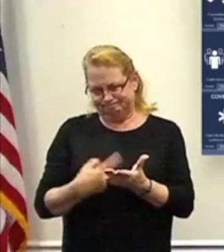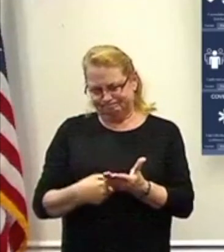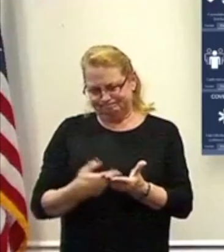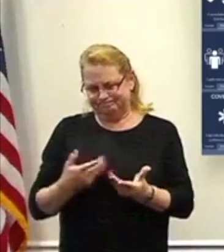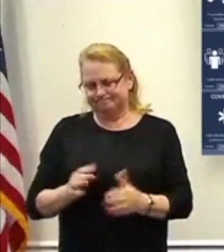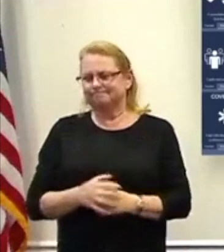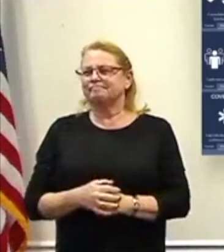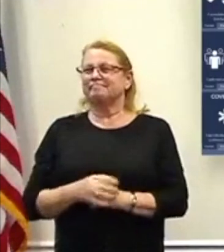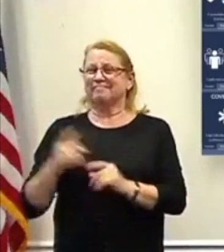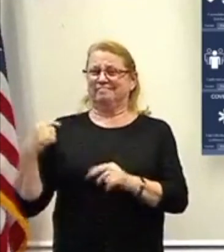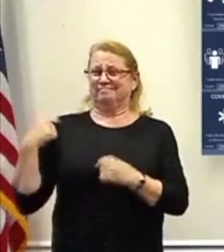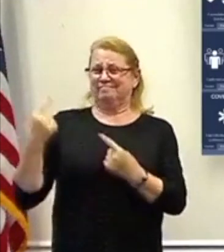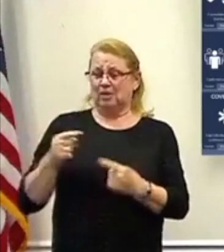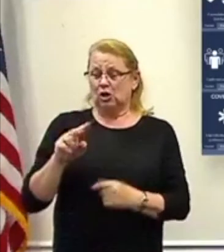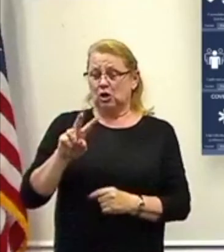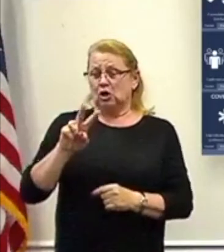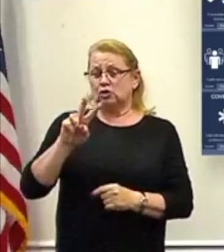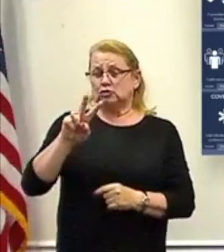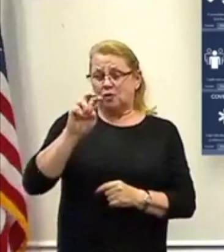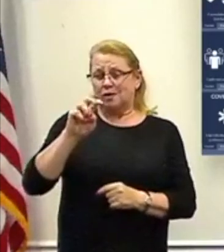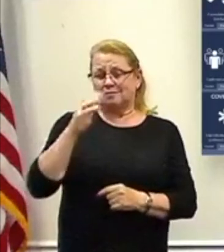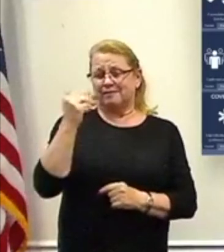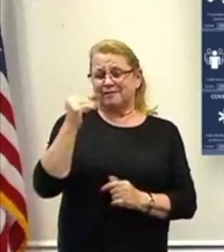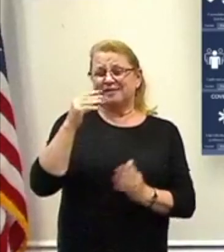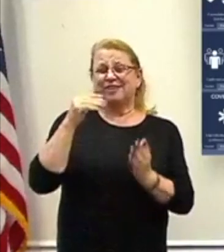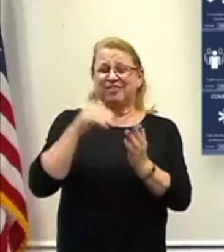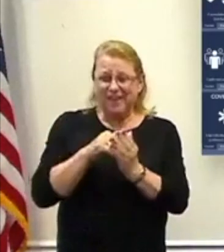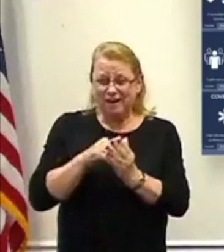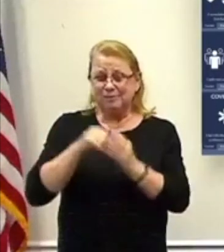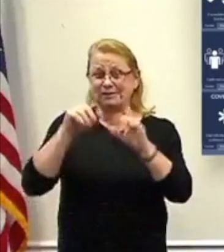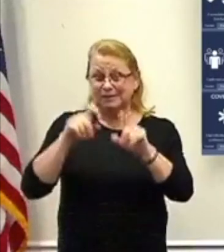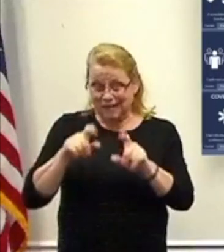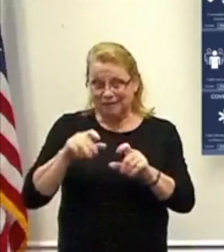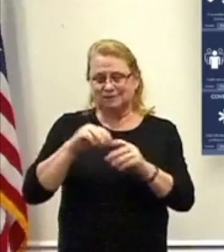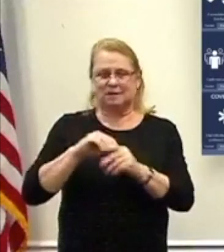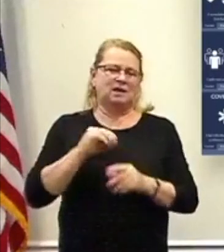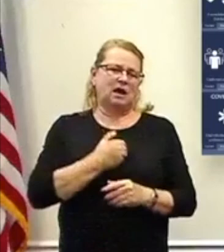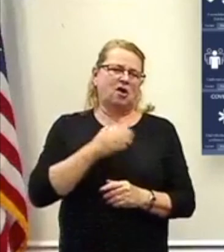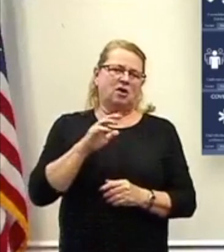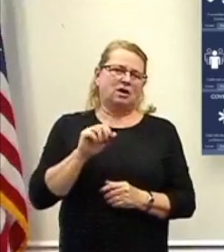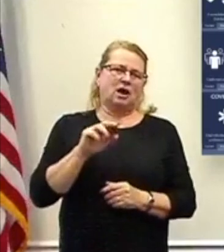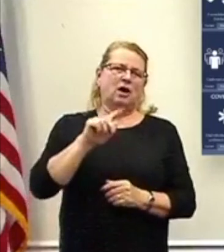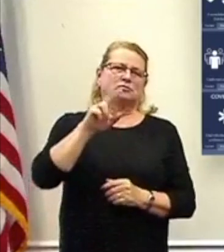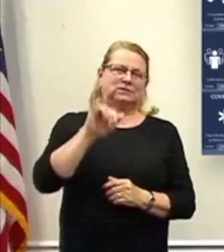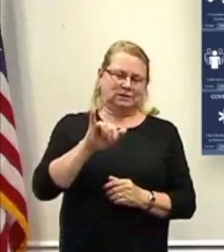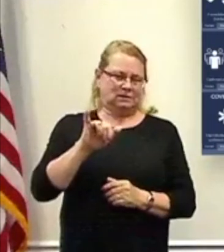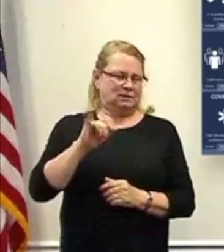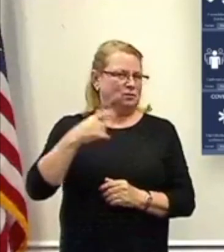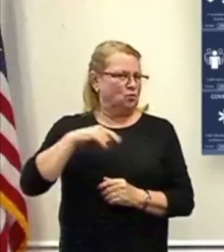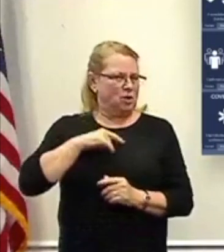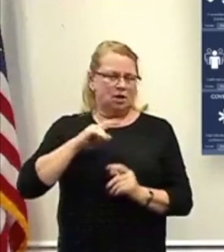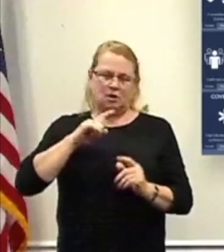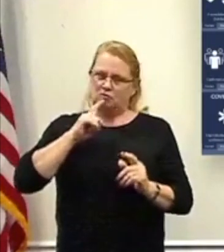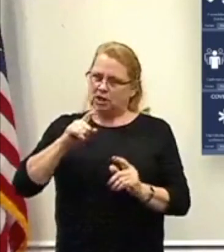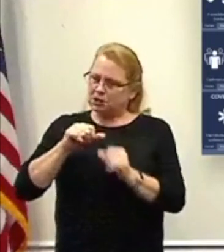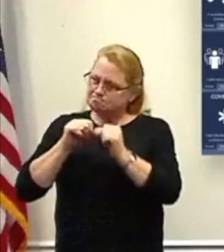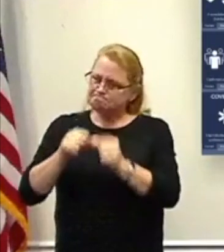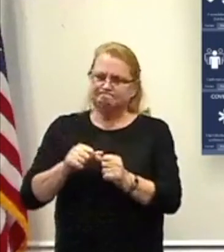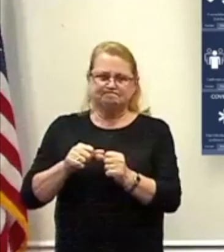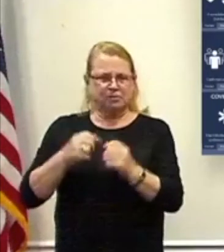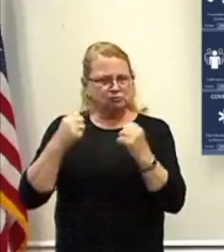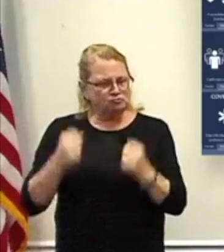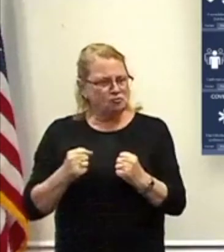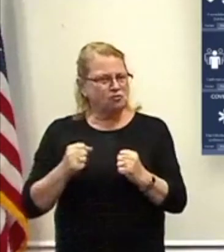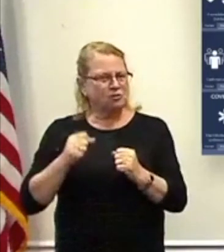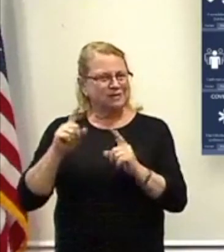conducted over 215,000 tests countywide. We continue a very expansive infrastructure for testing. We are monitoring